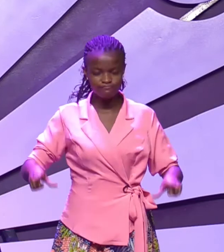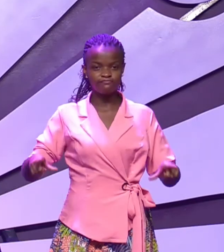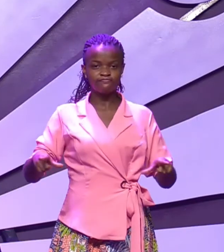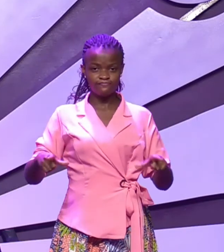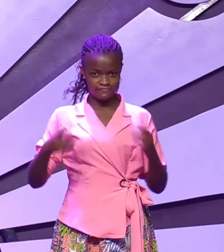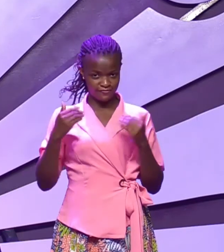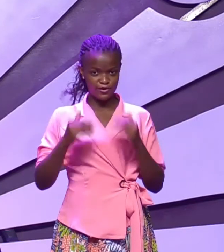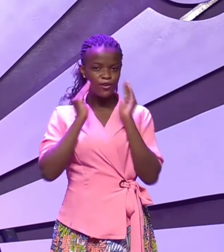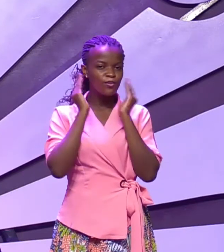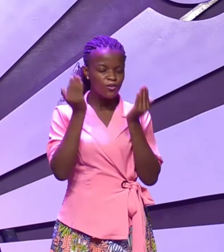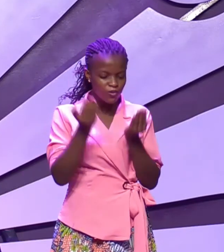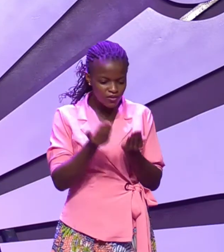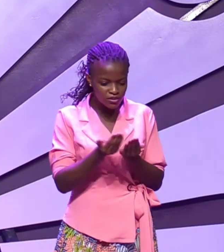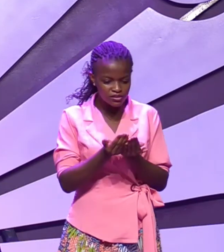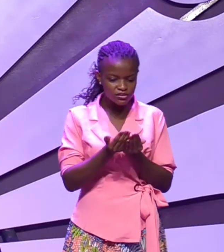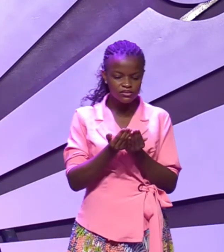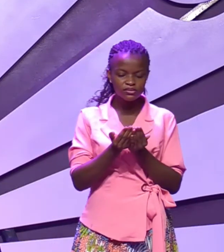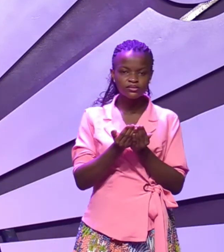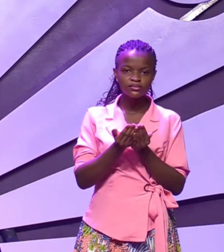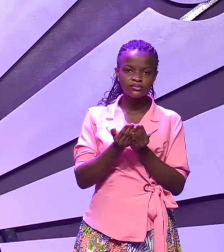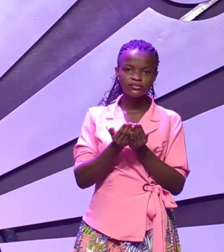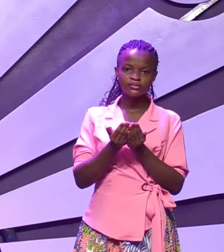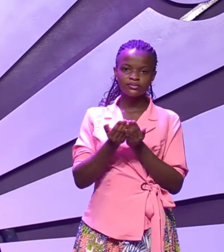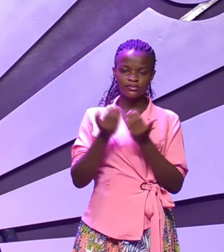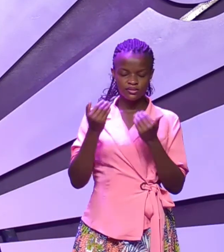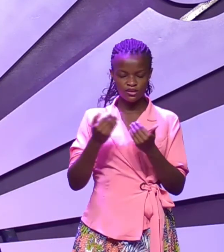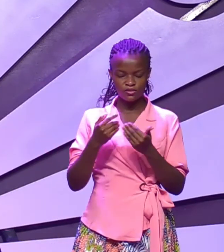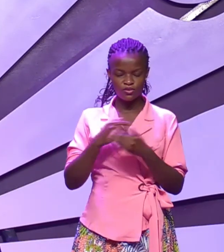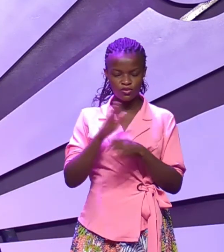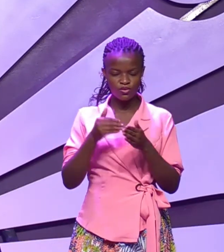and Moses recounts what happened while they were traveling